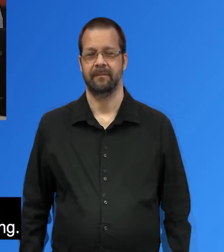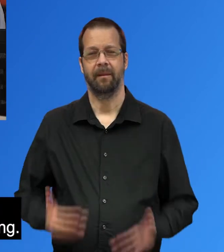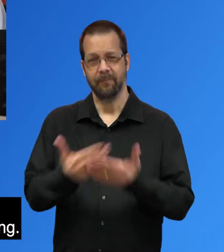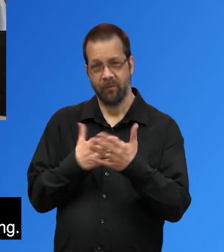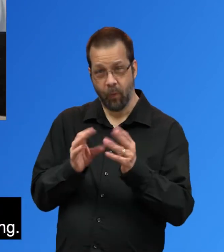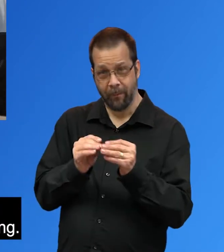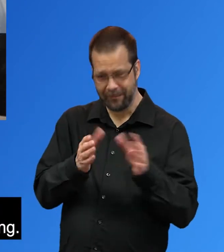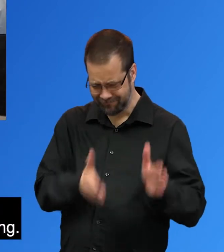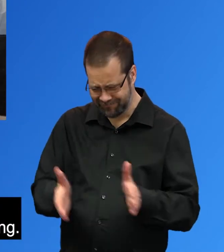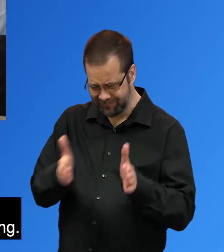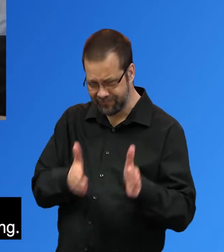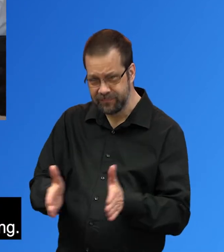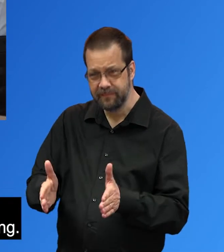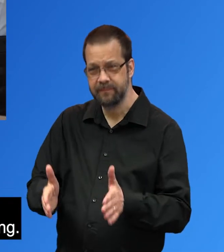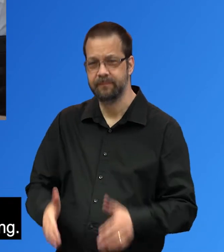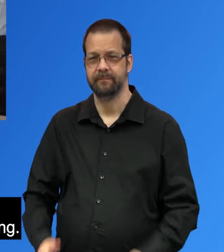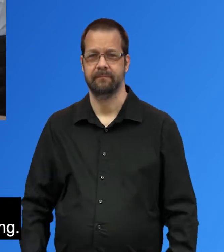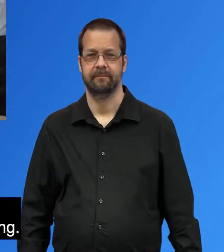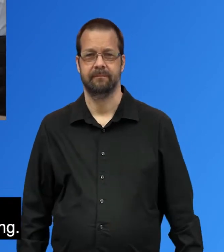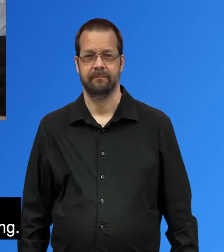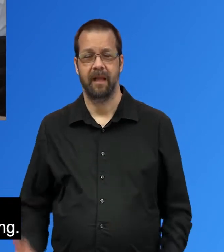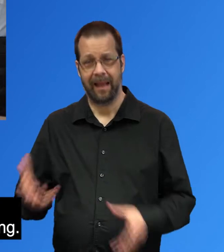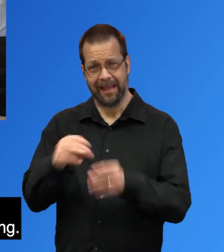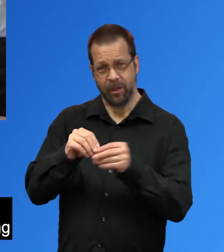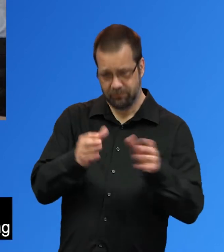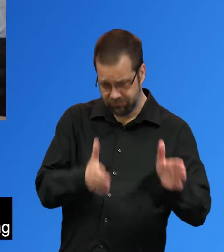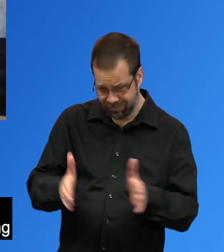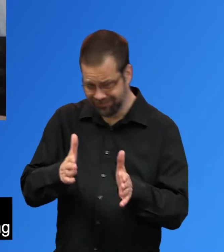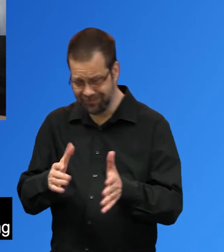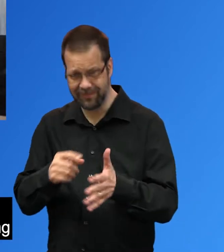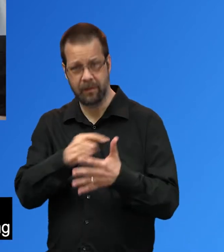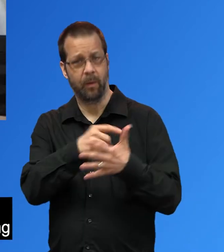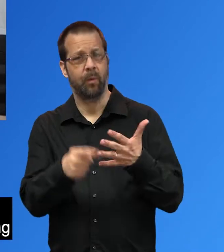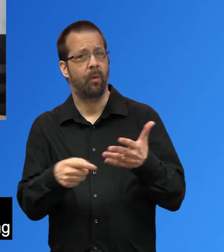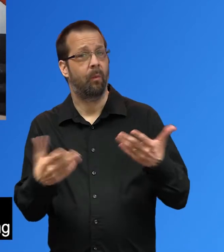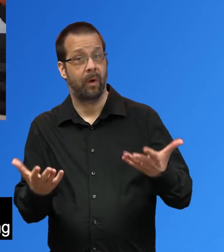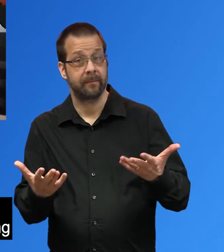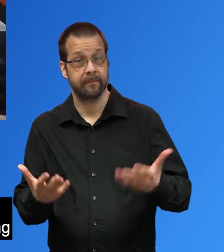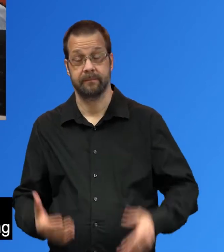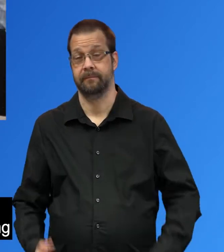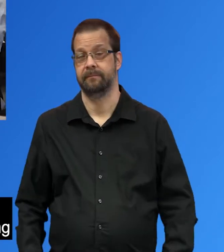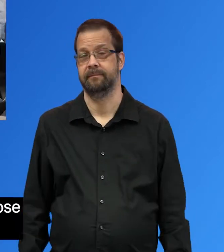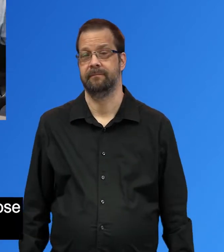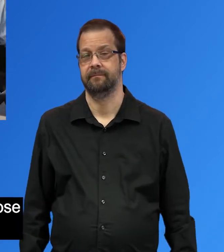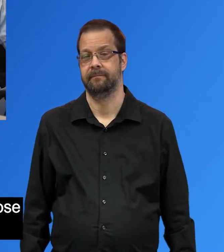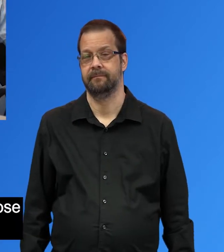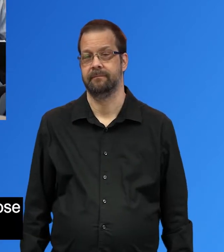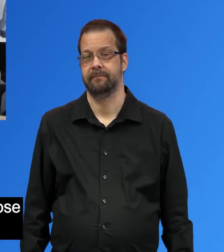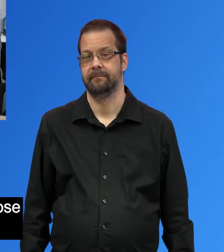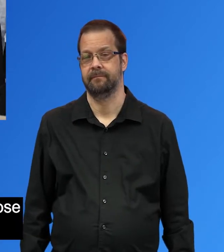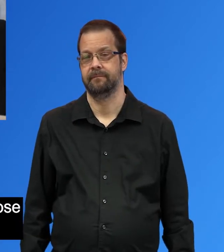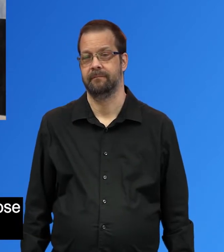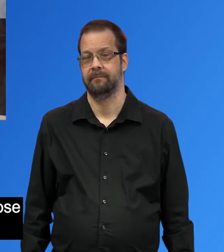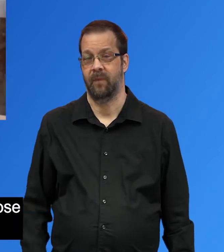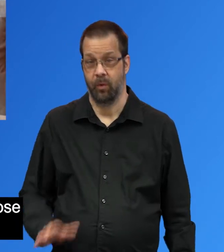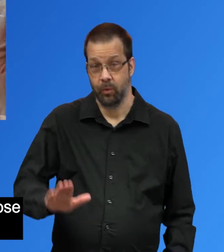Let's start with strategies for planning before the meeting. Inclusive implementation strategies before the meeting include